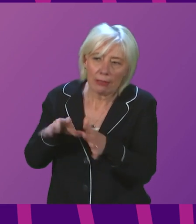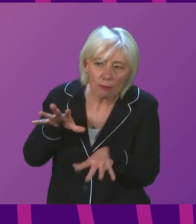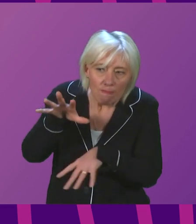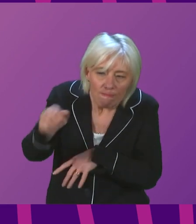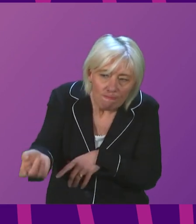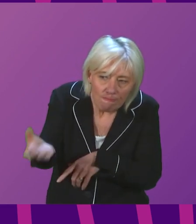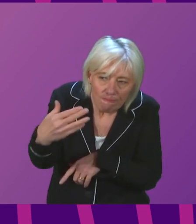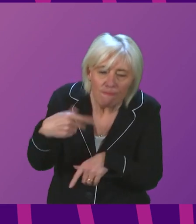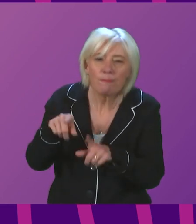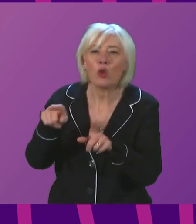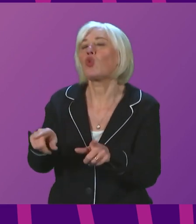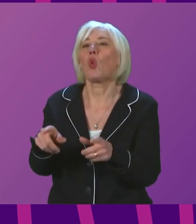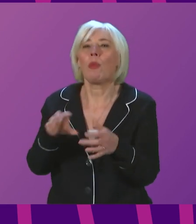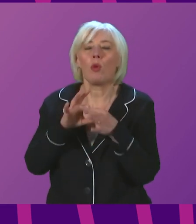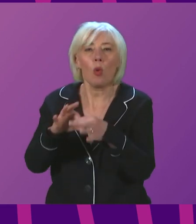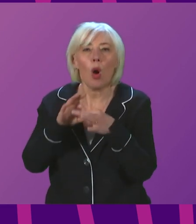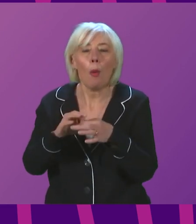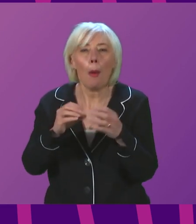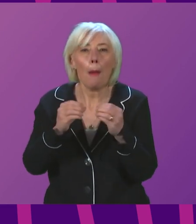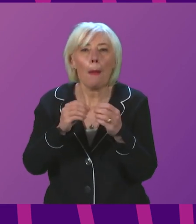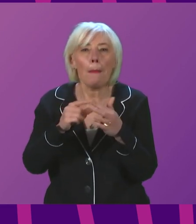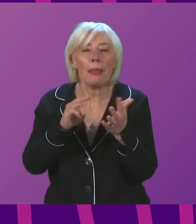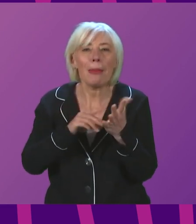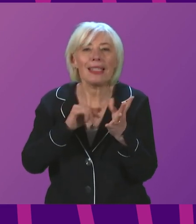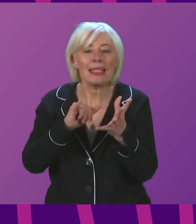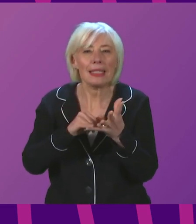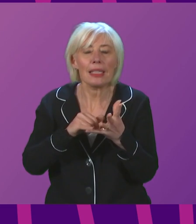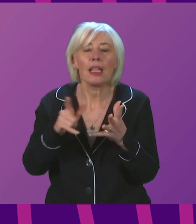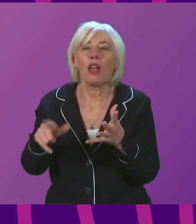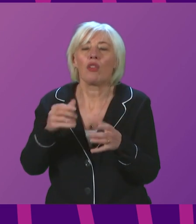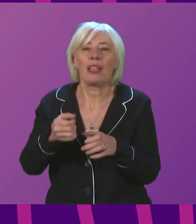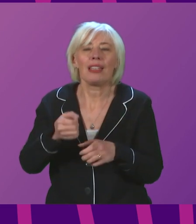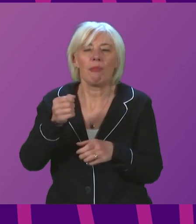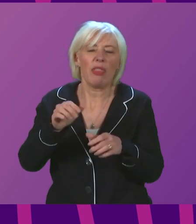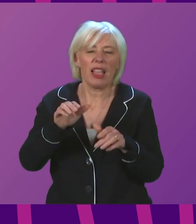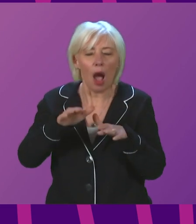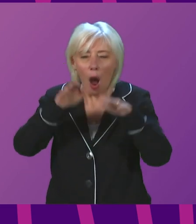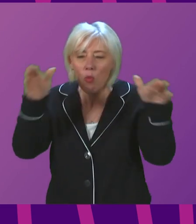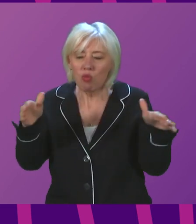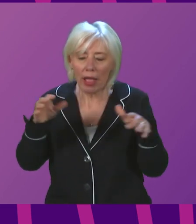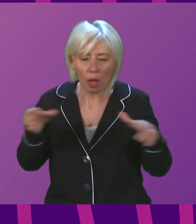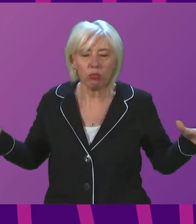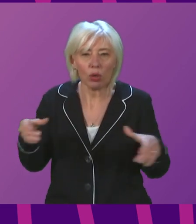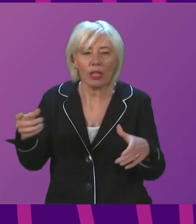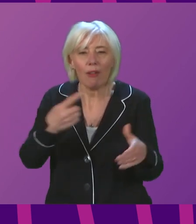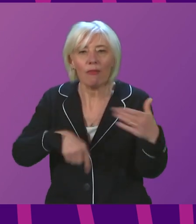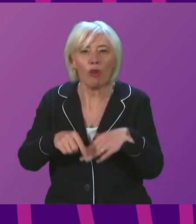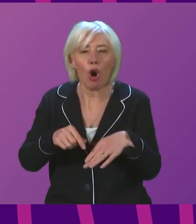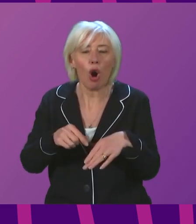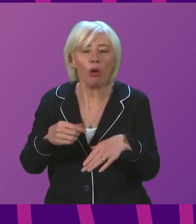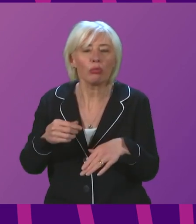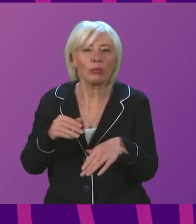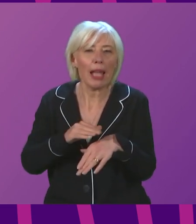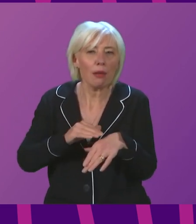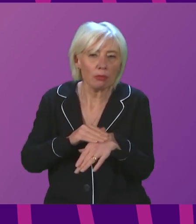also are working closely with organisations like BEMIS, which is the national umbrella body supporting ethnic minorities voluntary